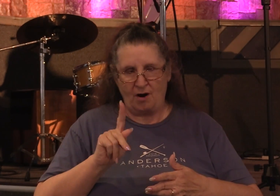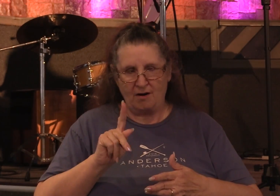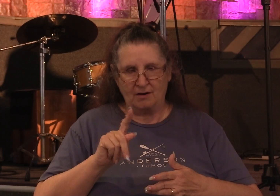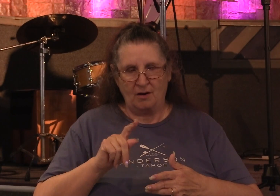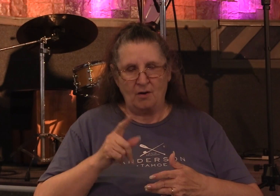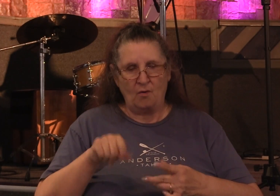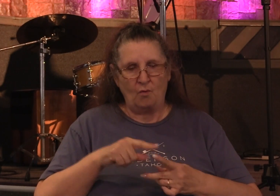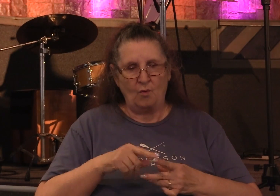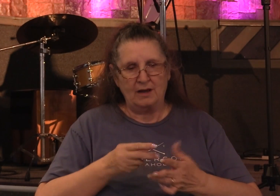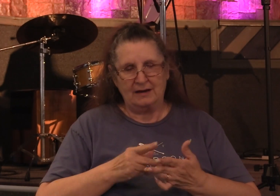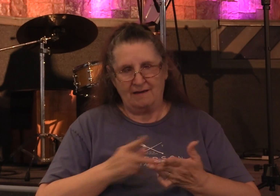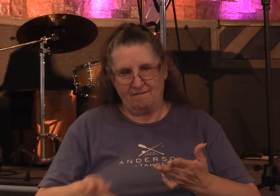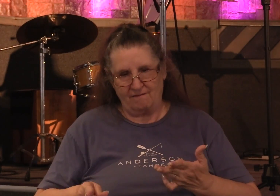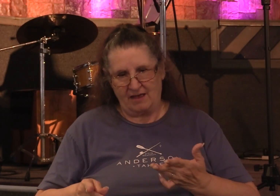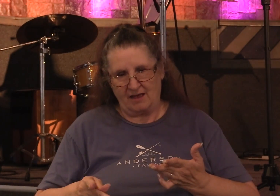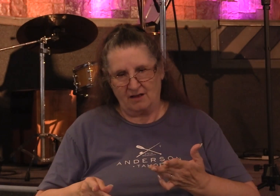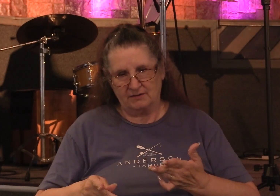him with him on their missionary trip.